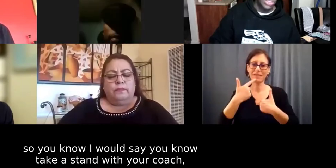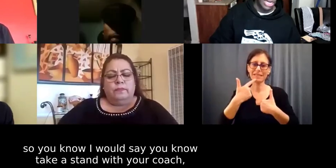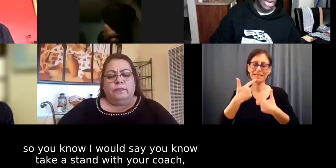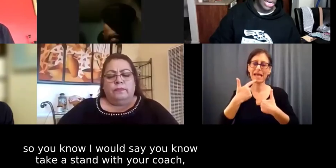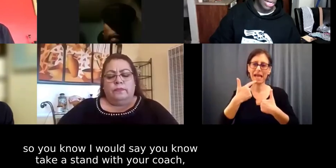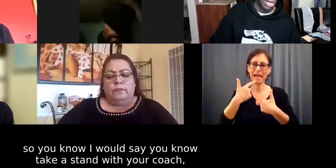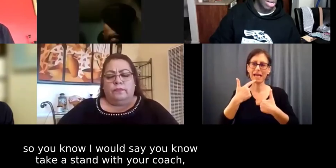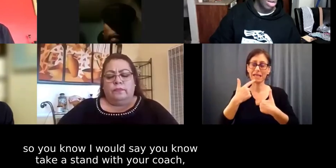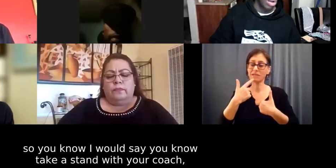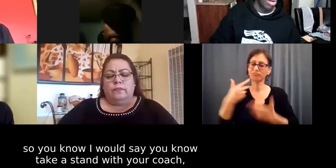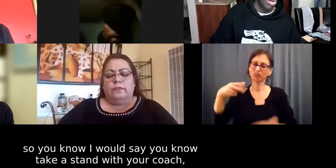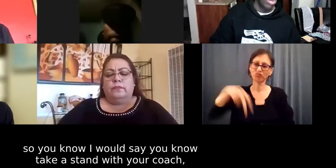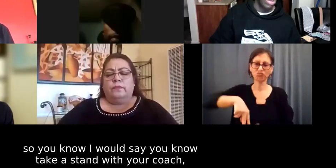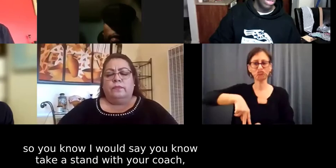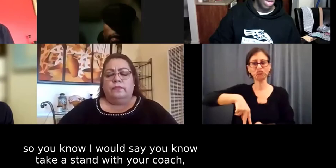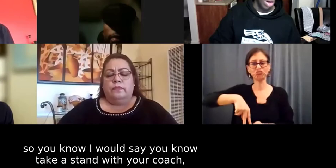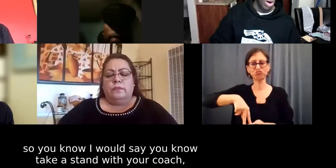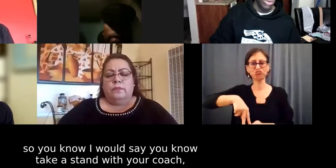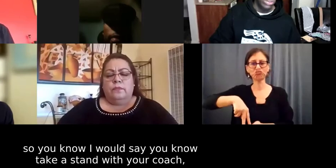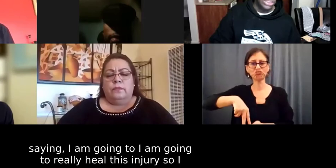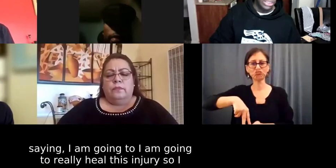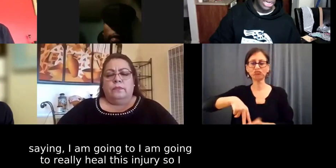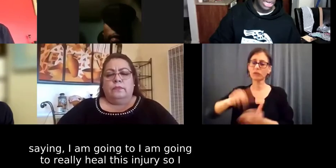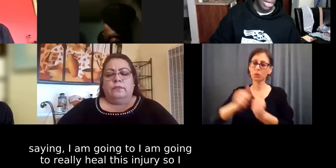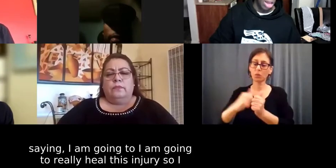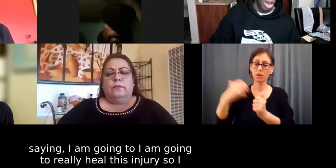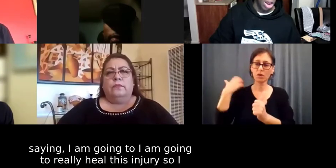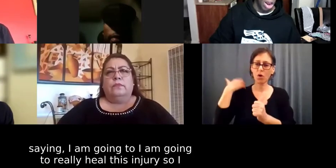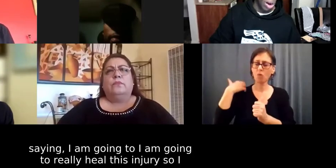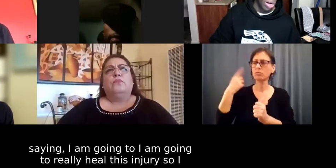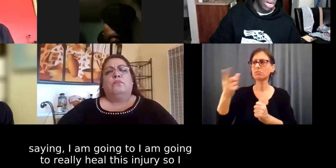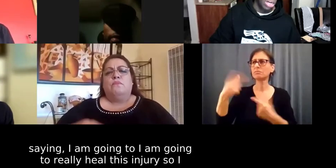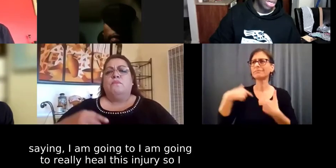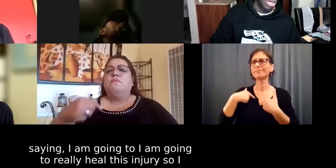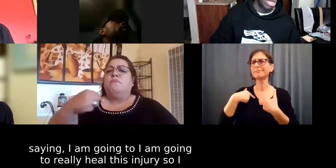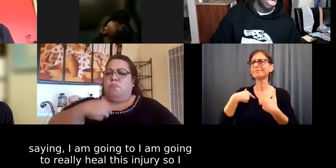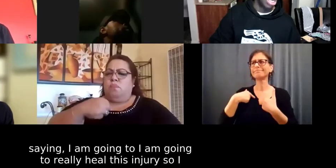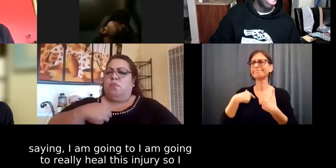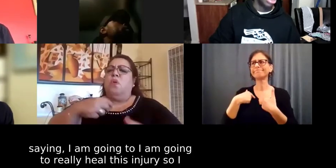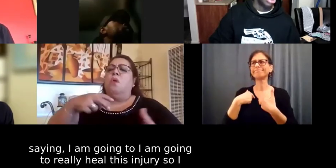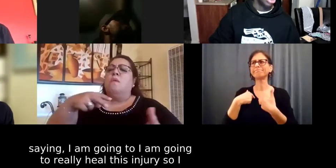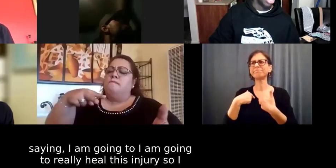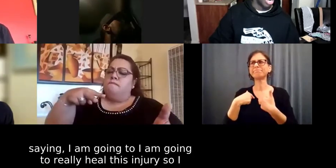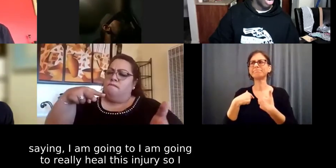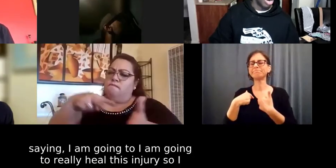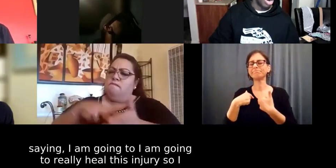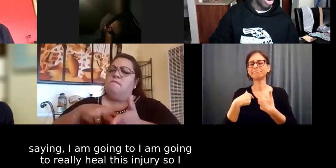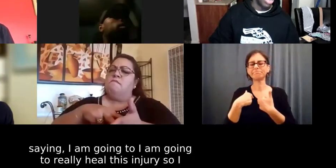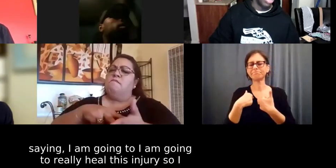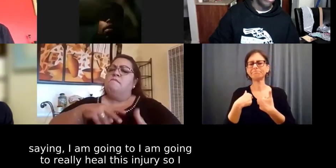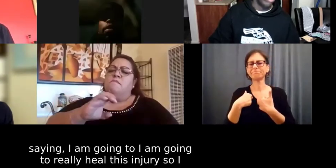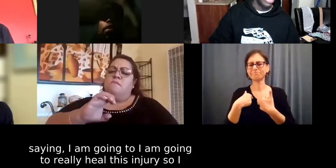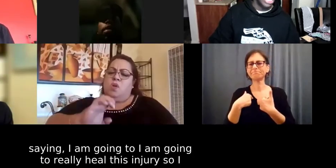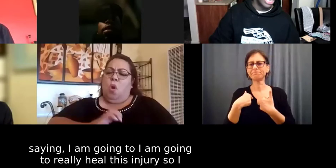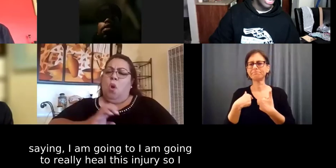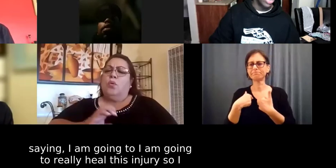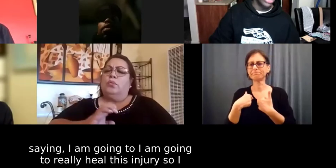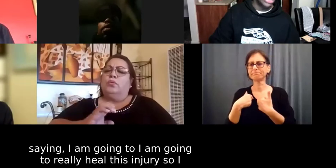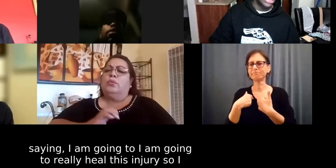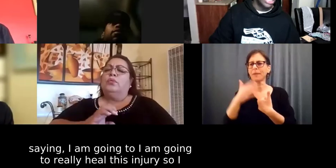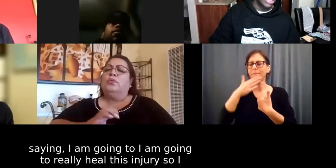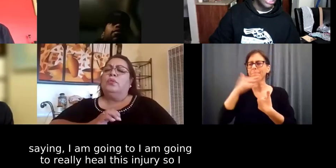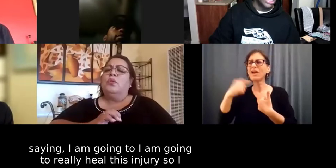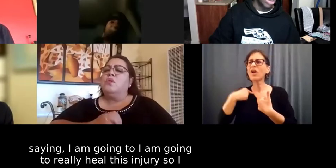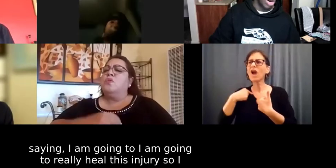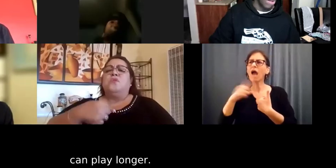take a stand with your coach and saying i'm gonna i'm gonna really heal